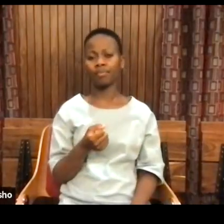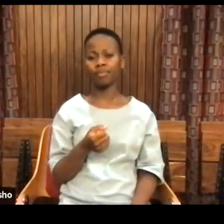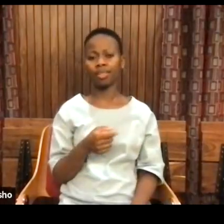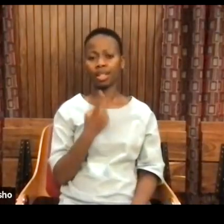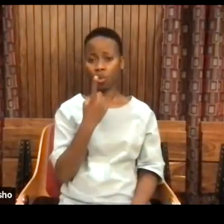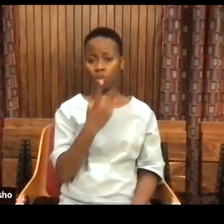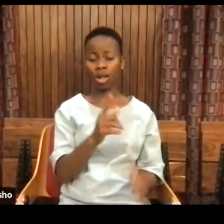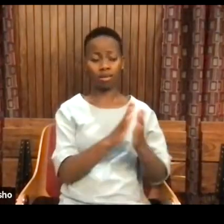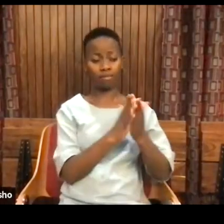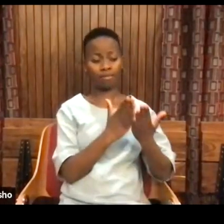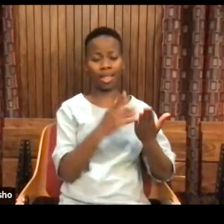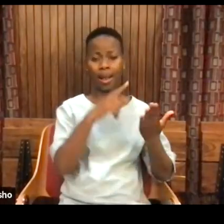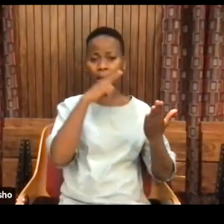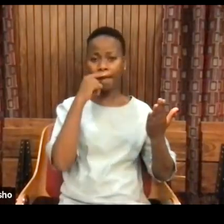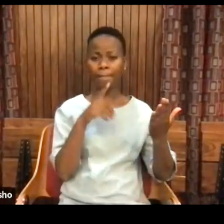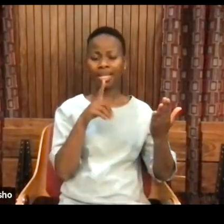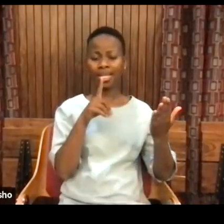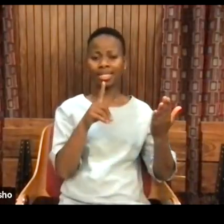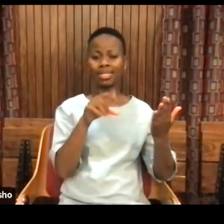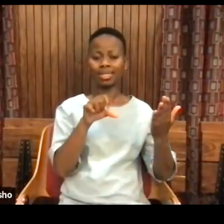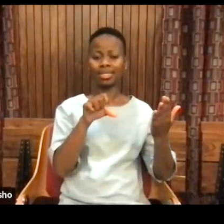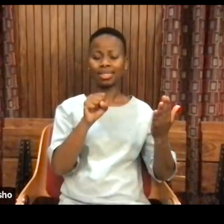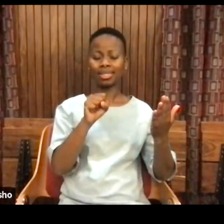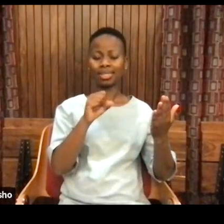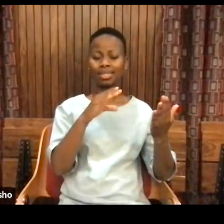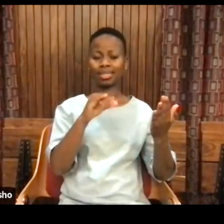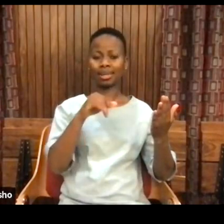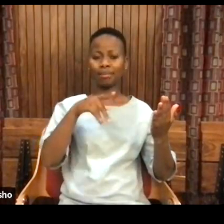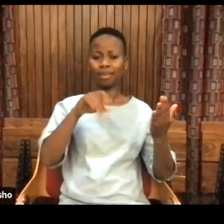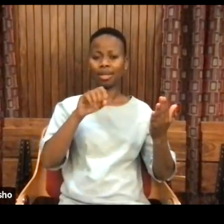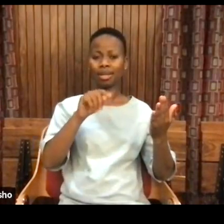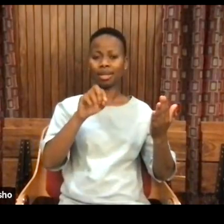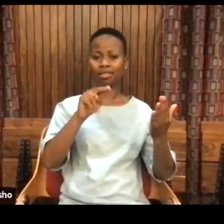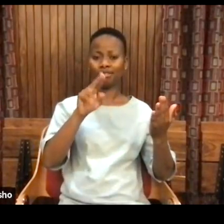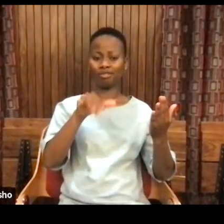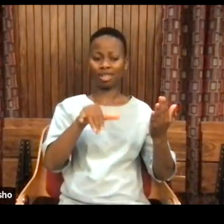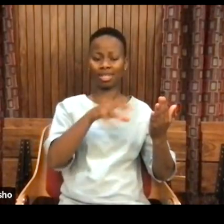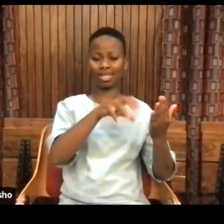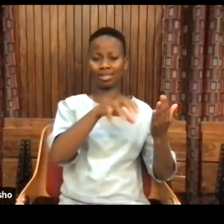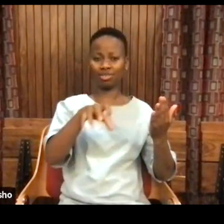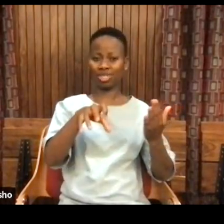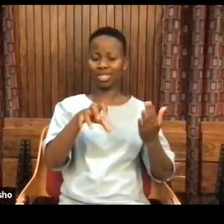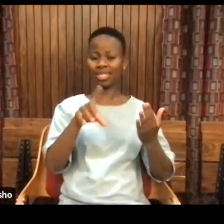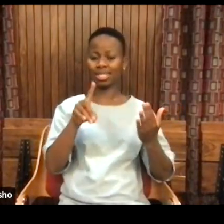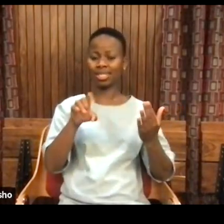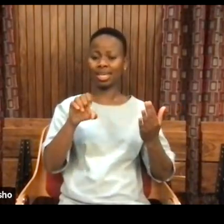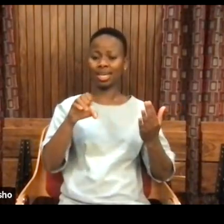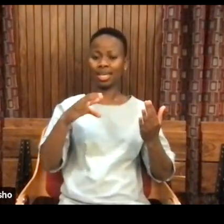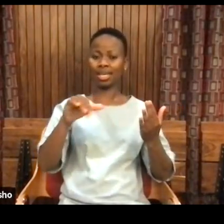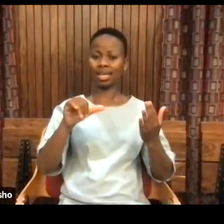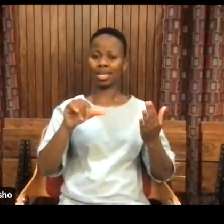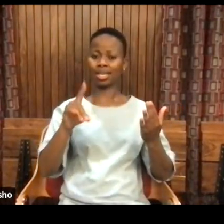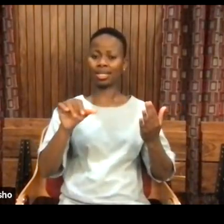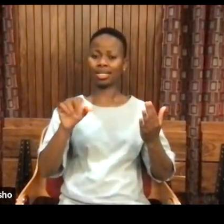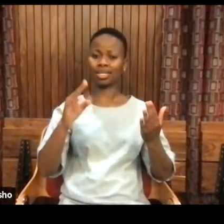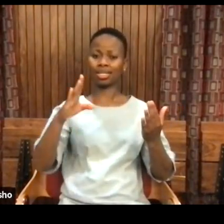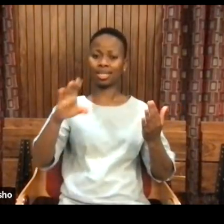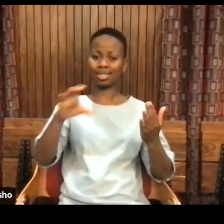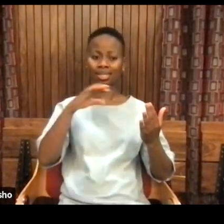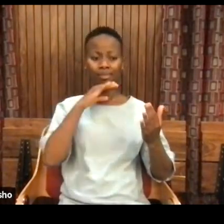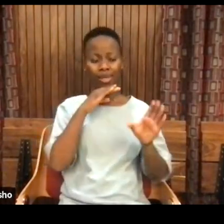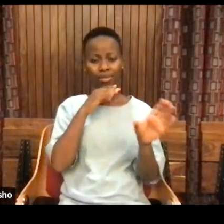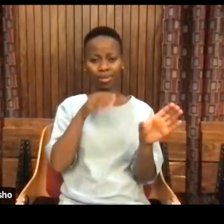Disciplinary Decadence. Disciplinary decadence is when disciplines treat themselves as if they could exist by themselves as if created by a God.